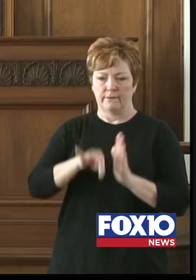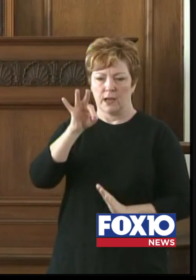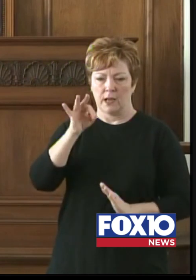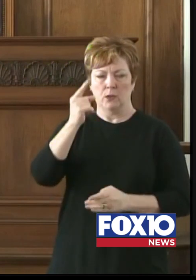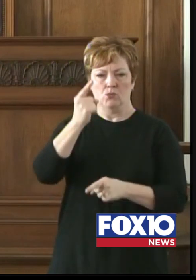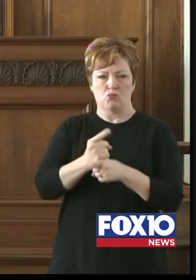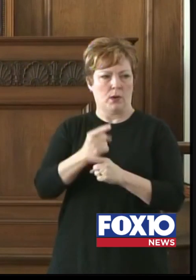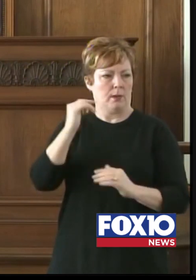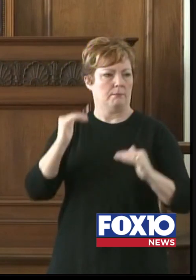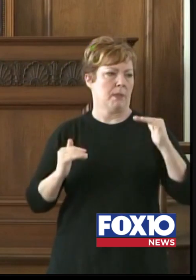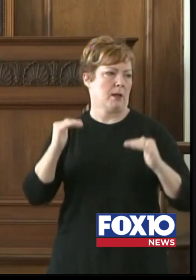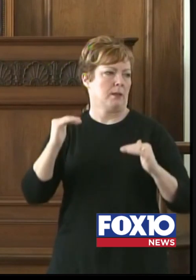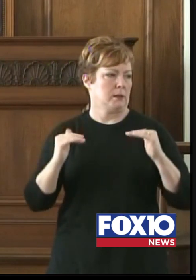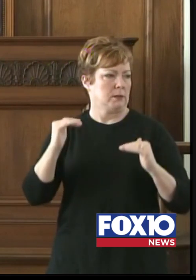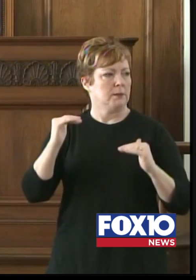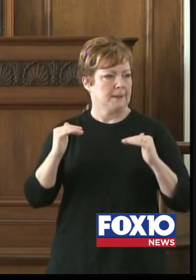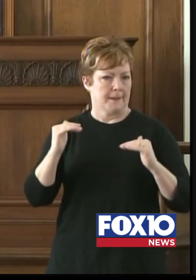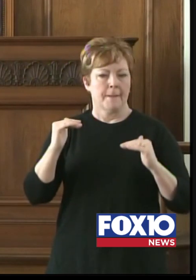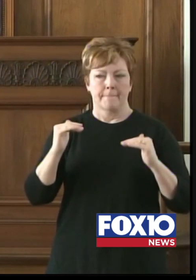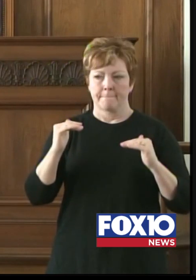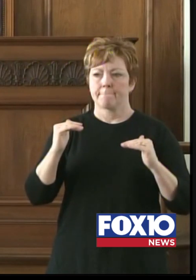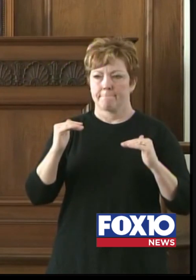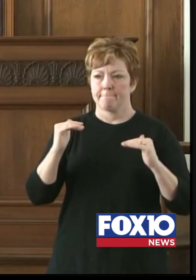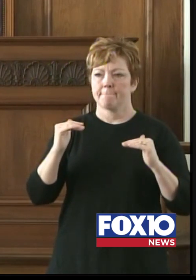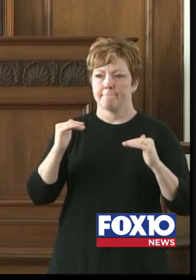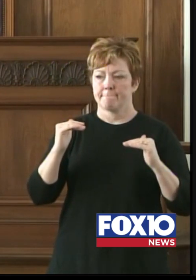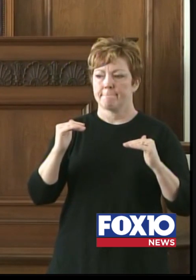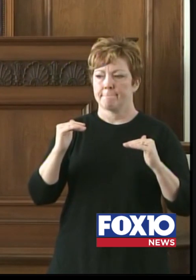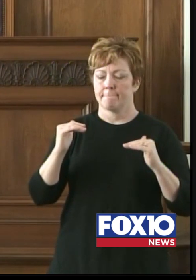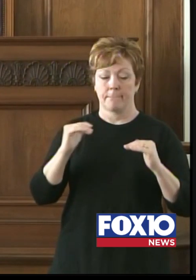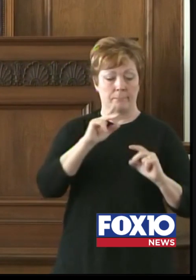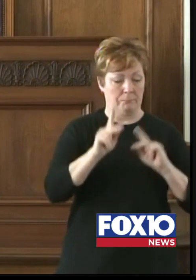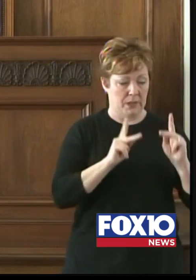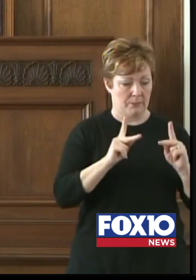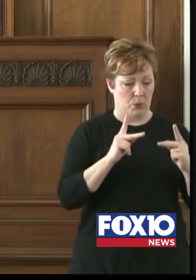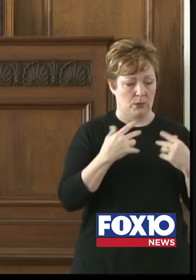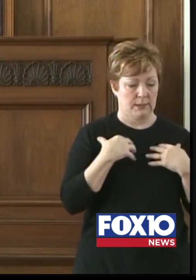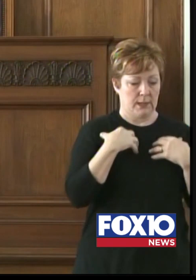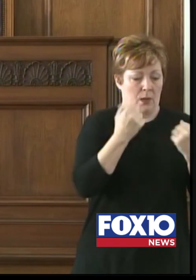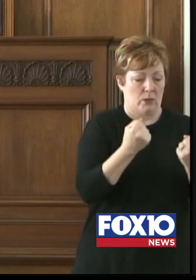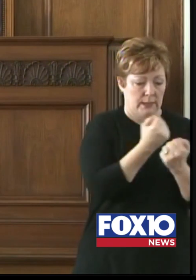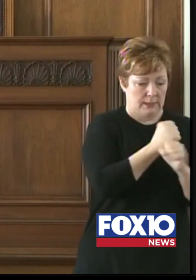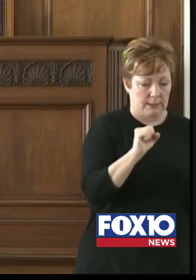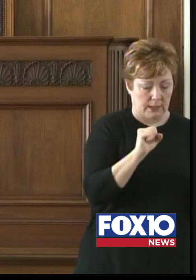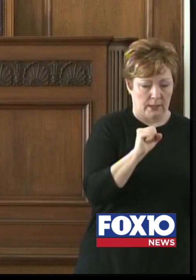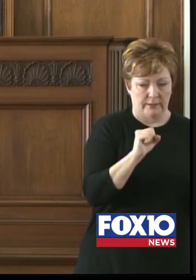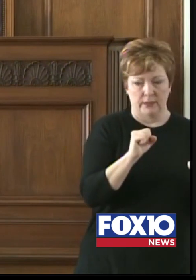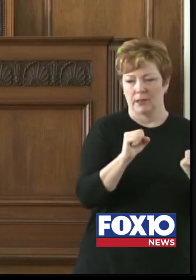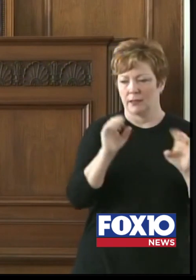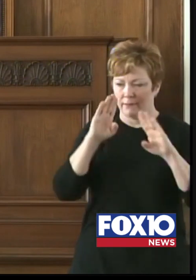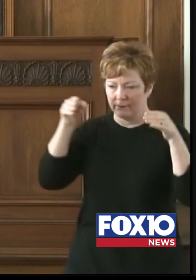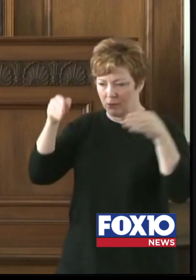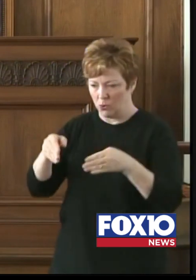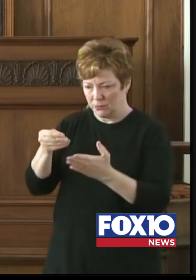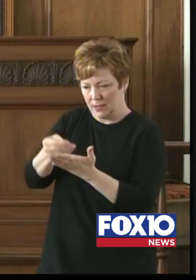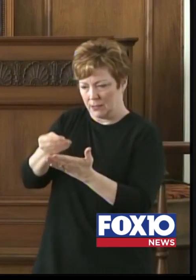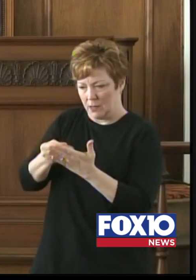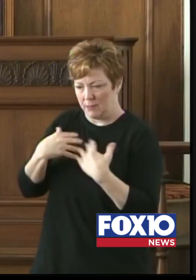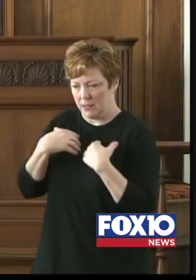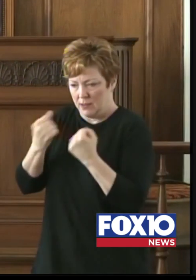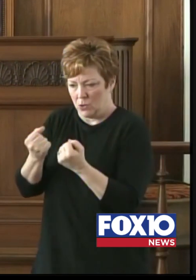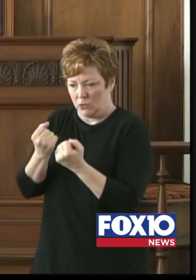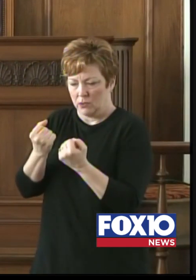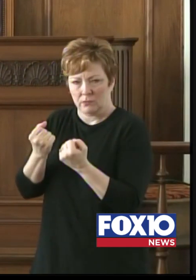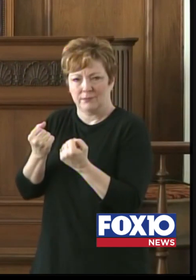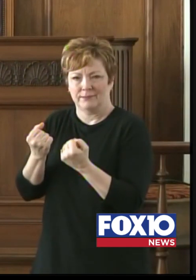balance, keeping our people safe and healthy, as well as focused on the economic health of the